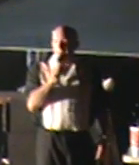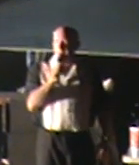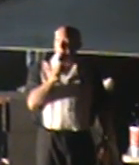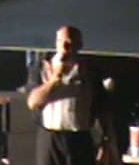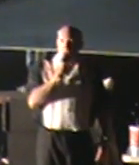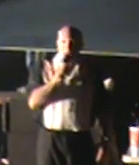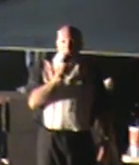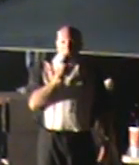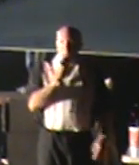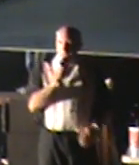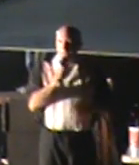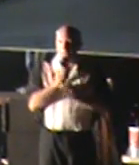know. What do is it? Okay.